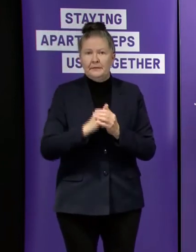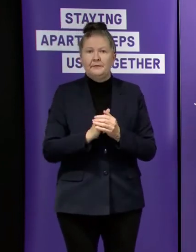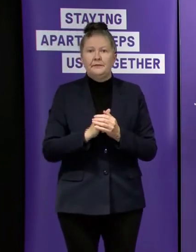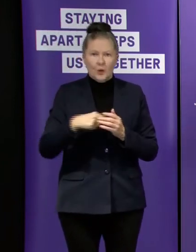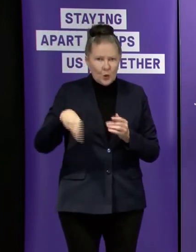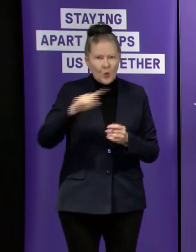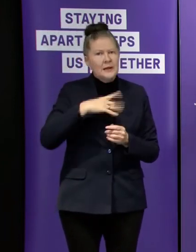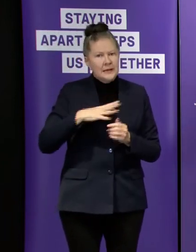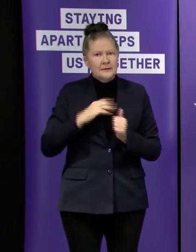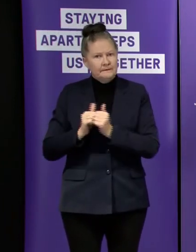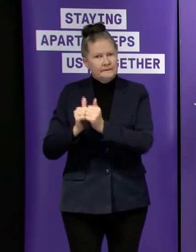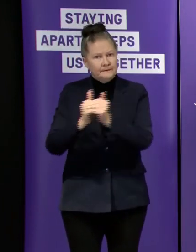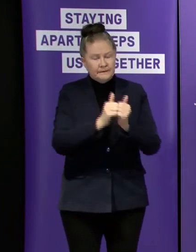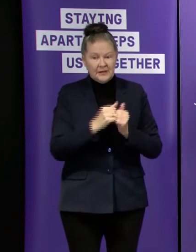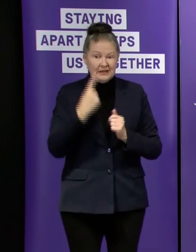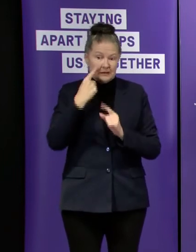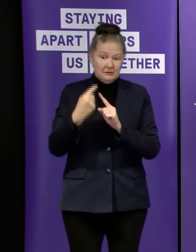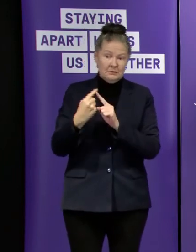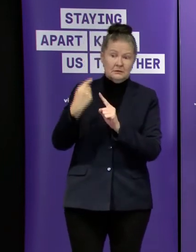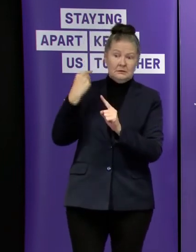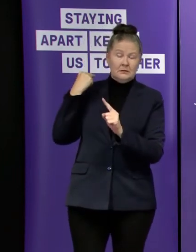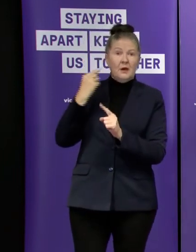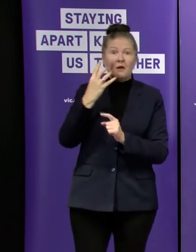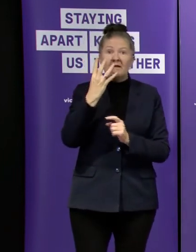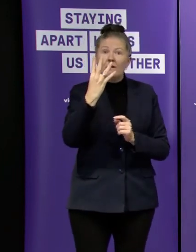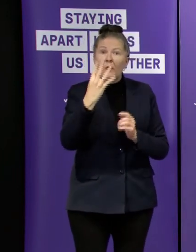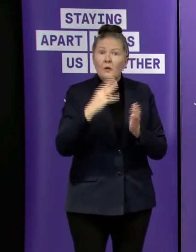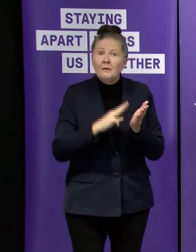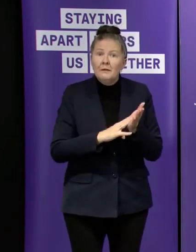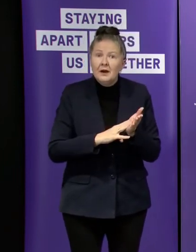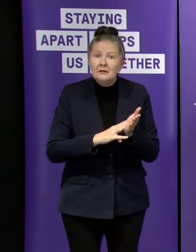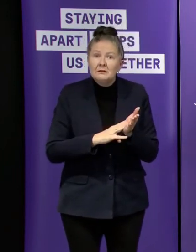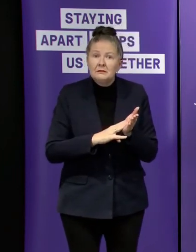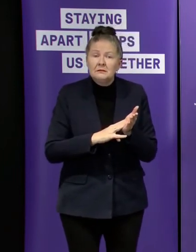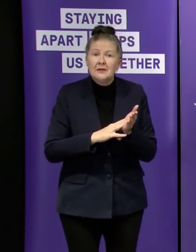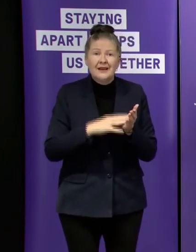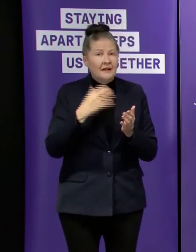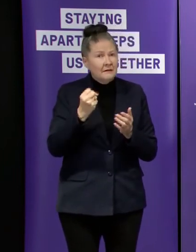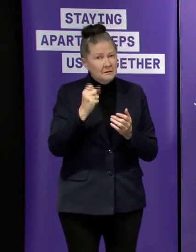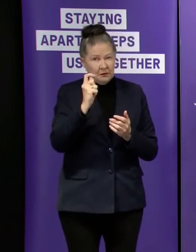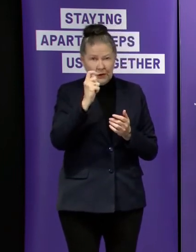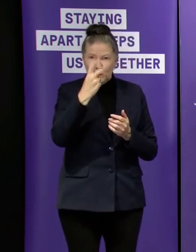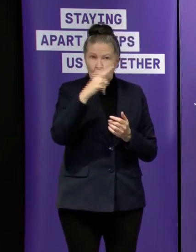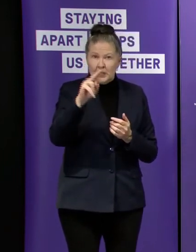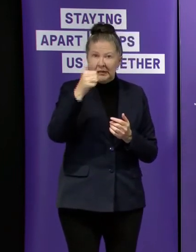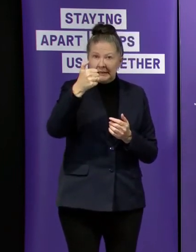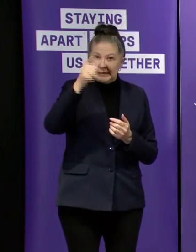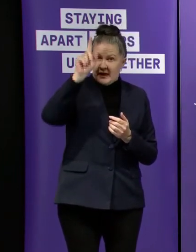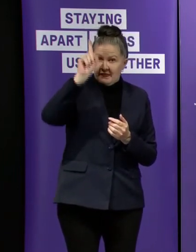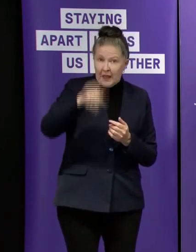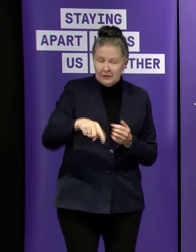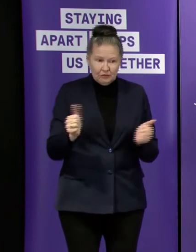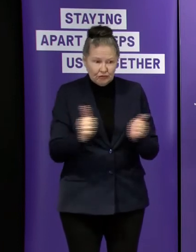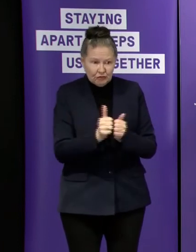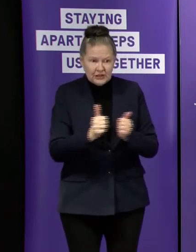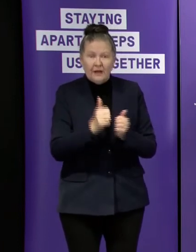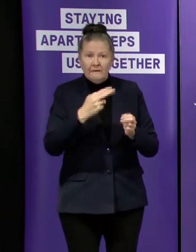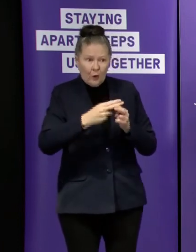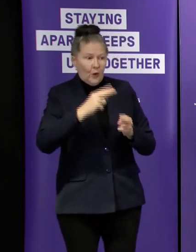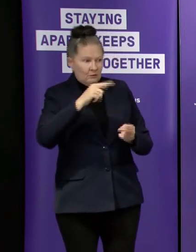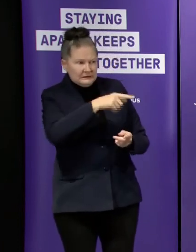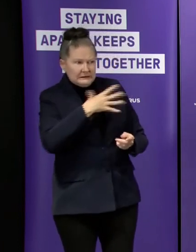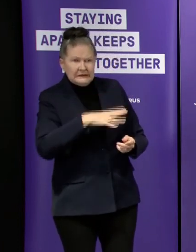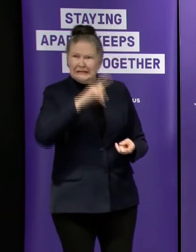last four months what we've seen is uh close to 26 000 agreements uh for reduced rent have been